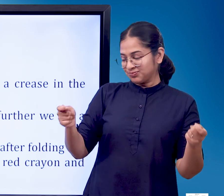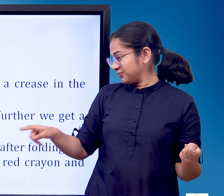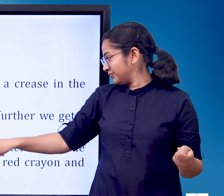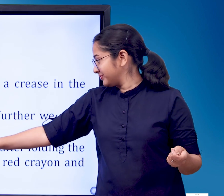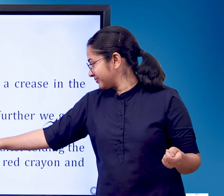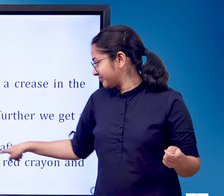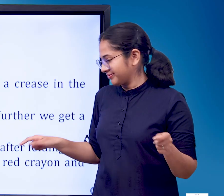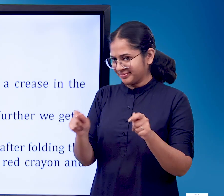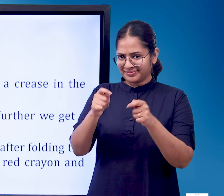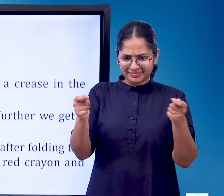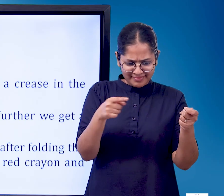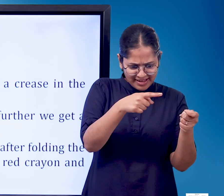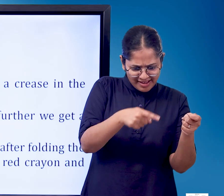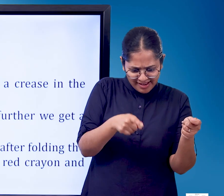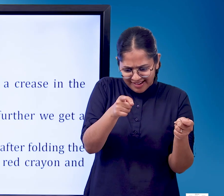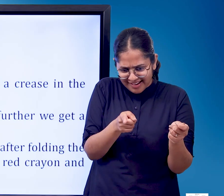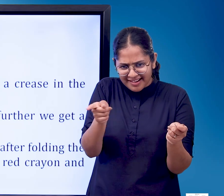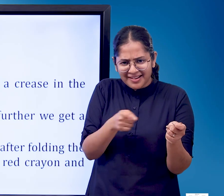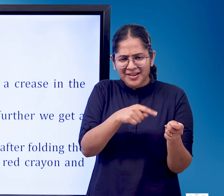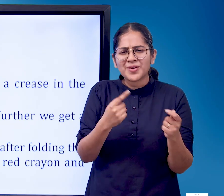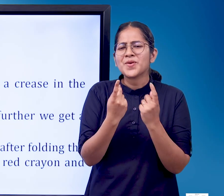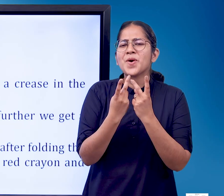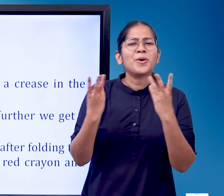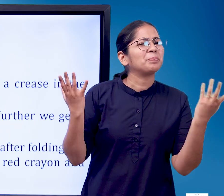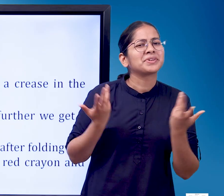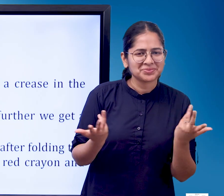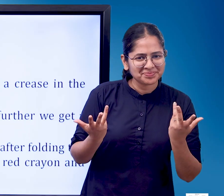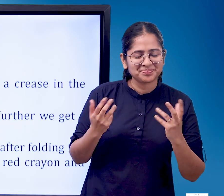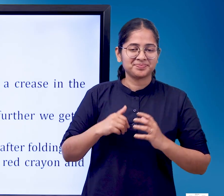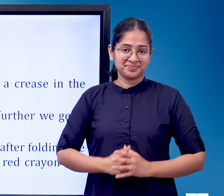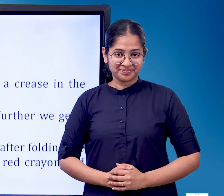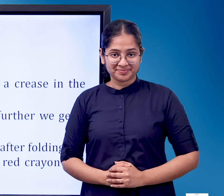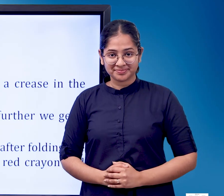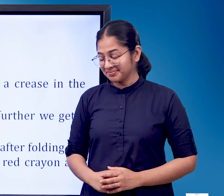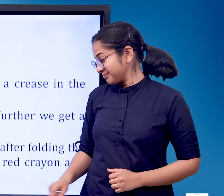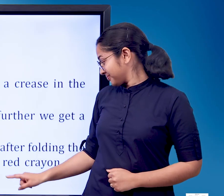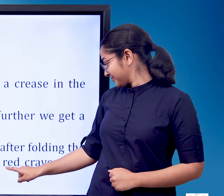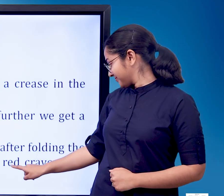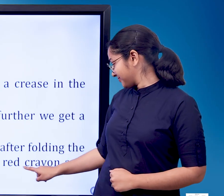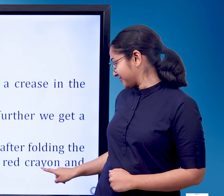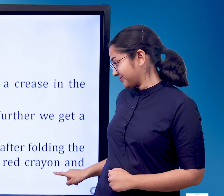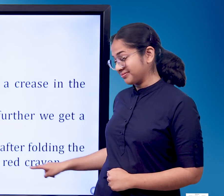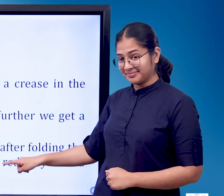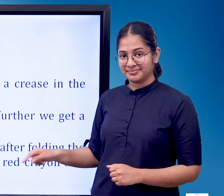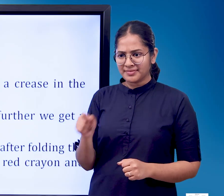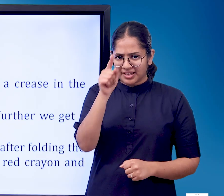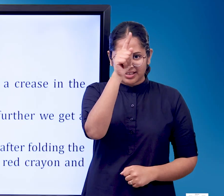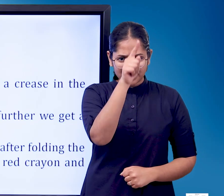Let us see the different lines we get after folding the paper Trace the straight lines with red crayon and